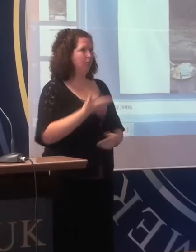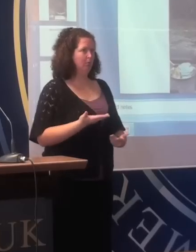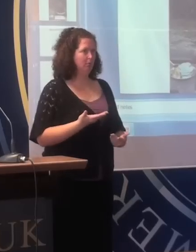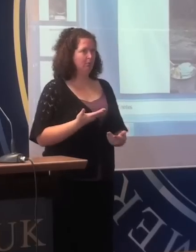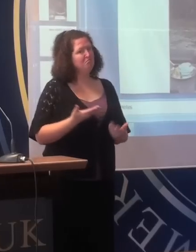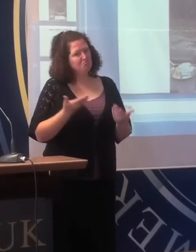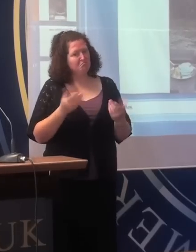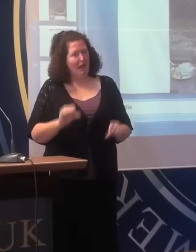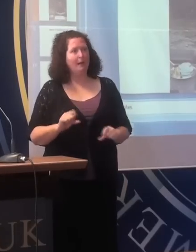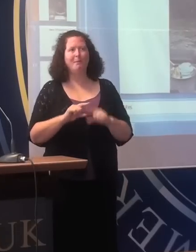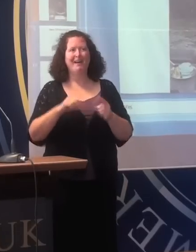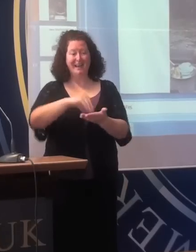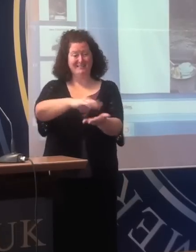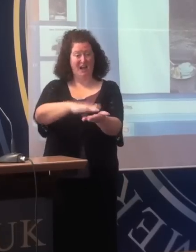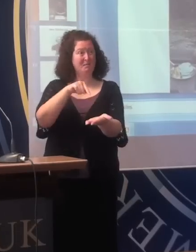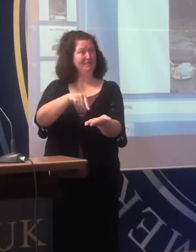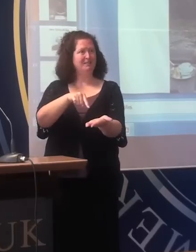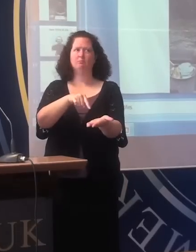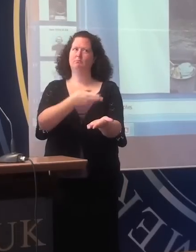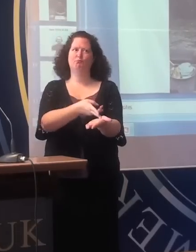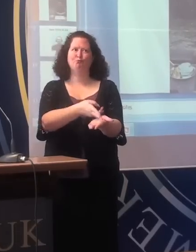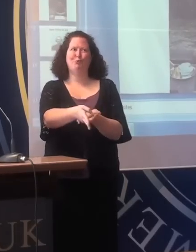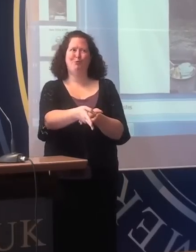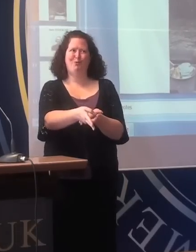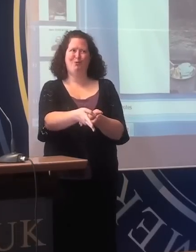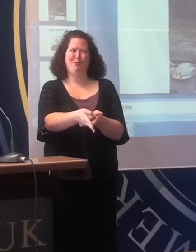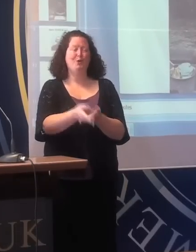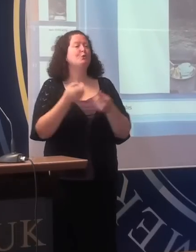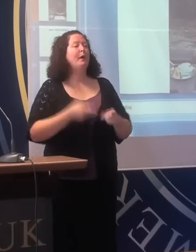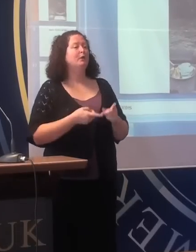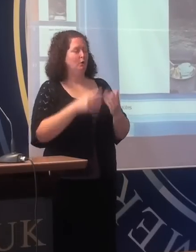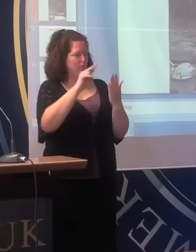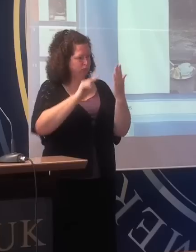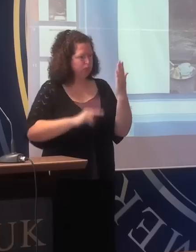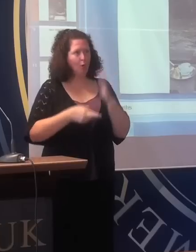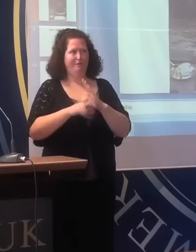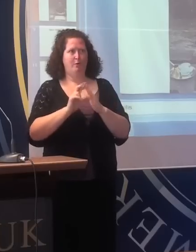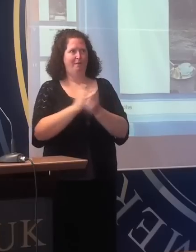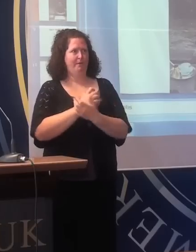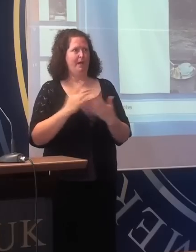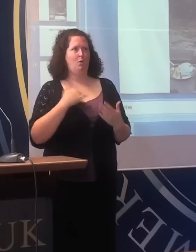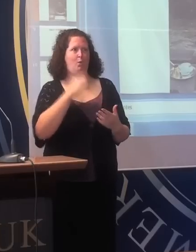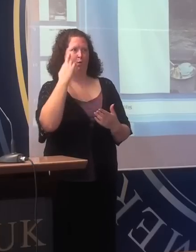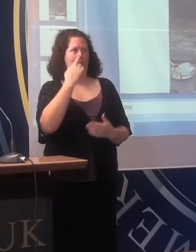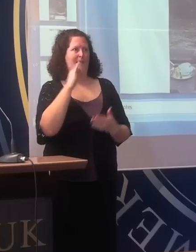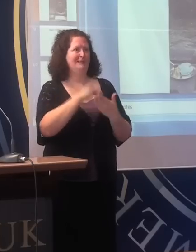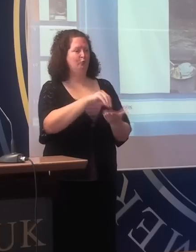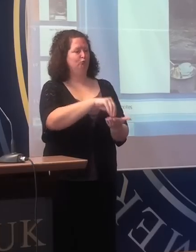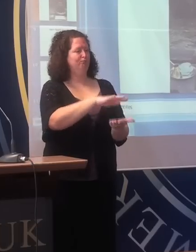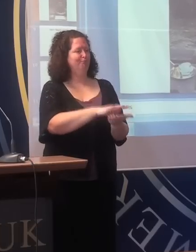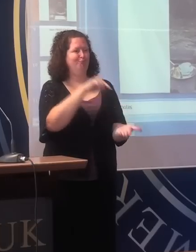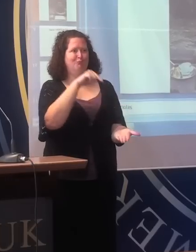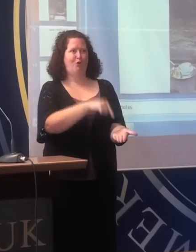Documents tell the truth. And when we reviewed the case, which had been comparatively successful, we realised that it was documents